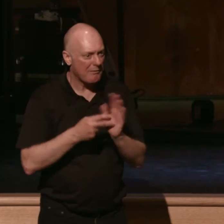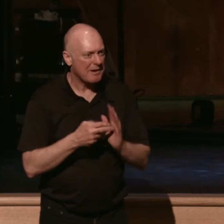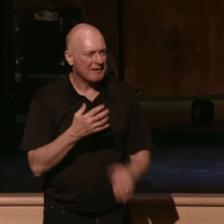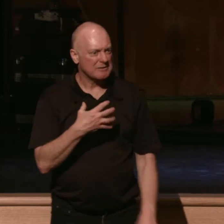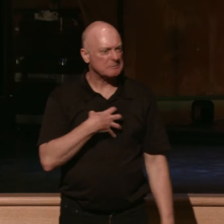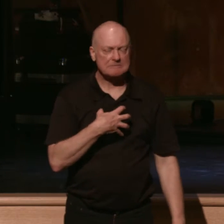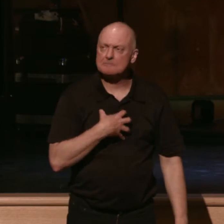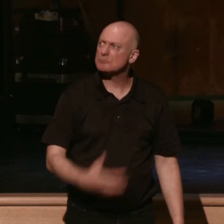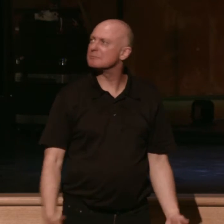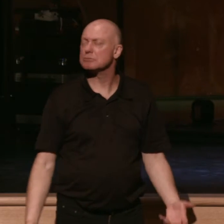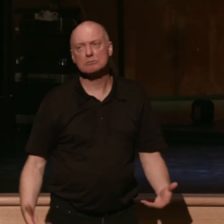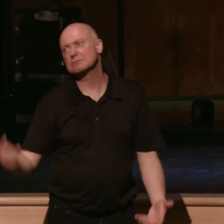The line's so long.